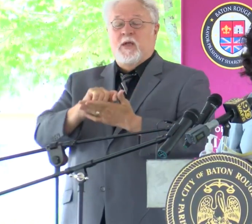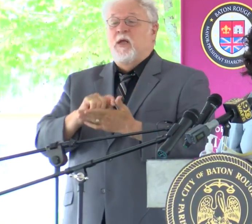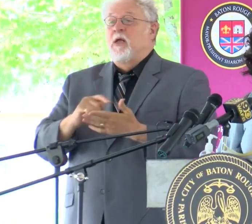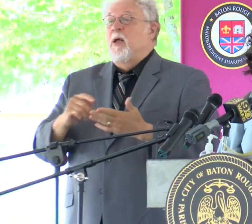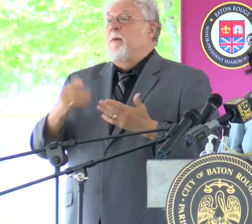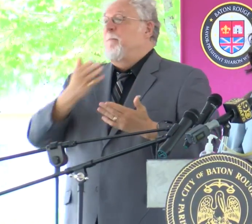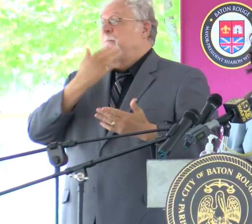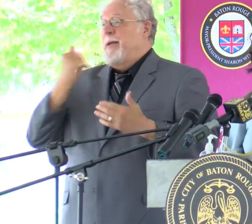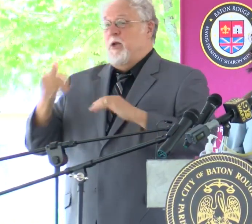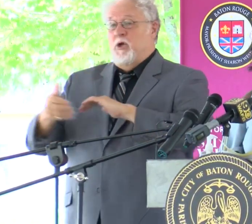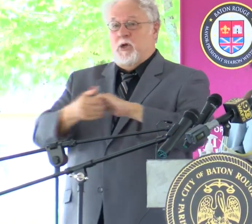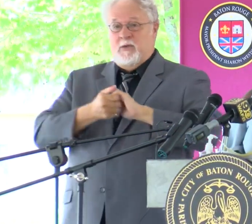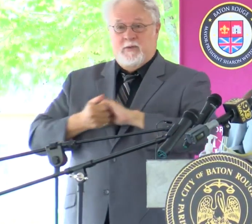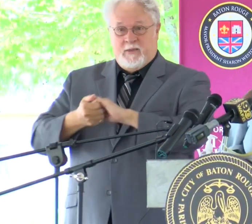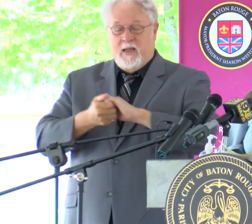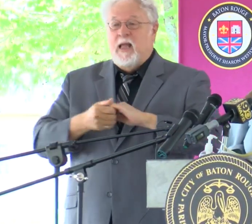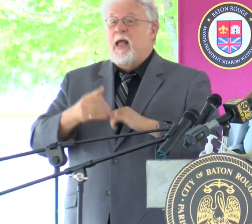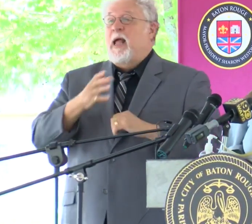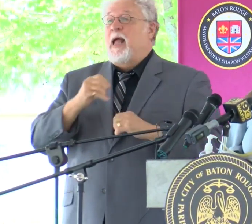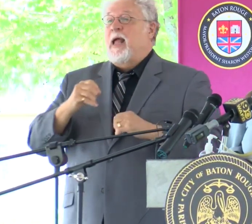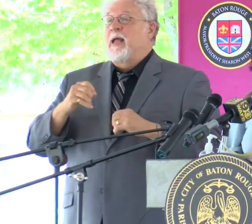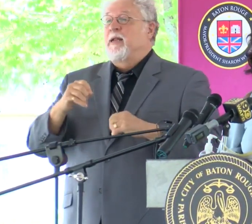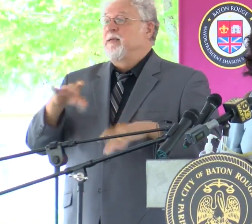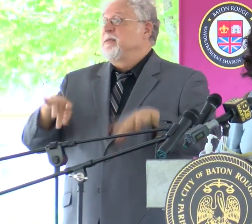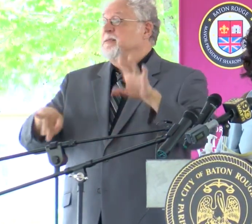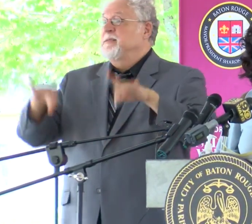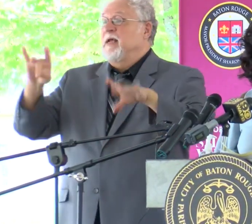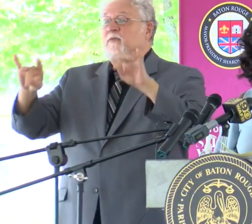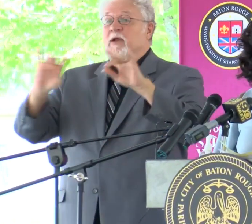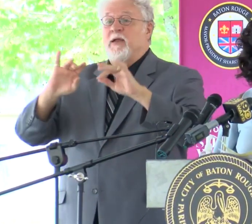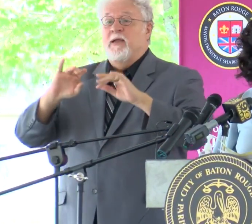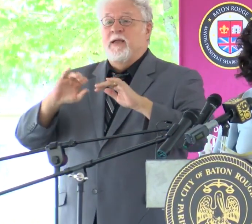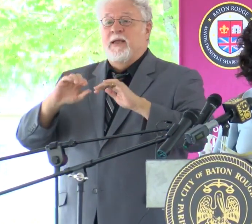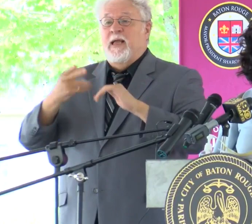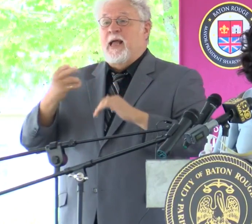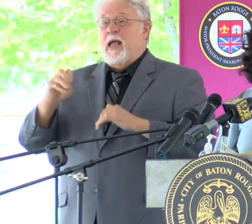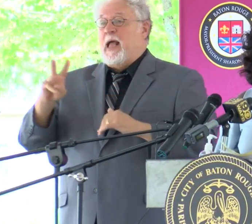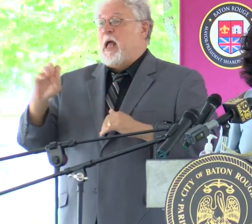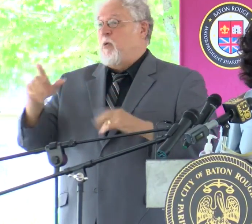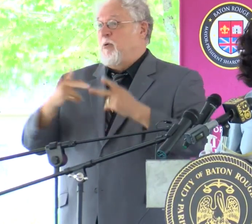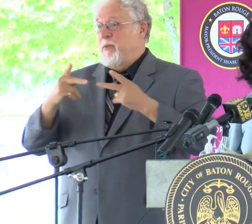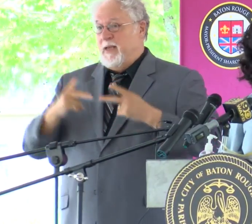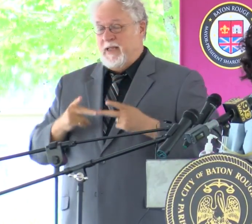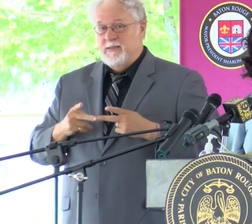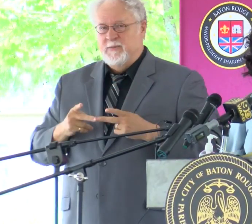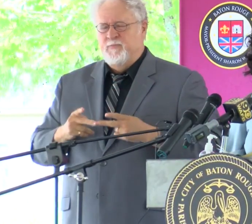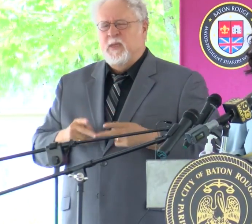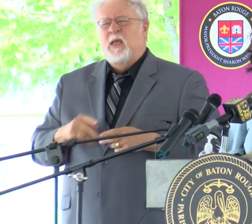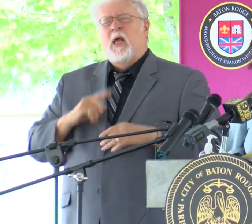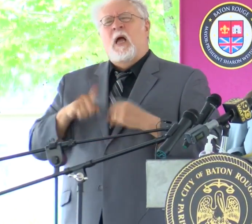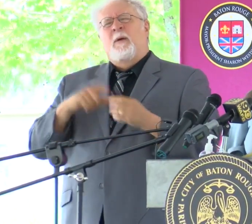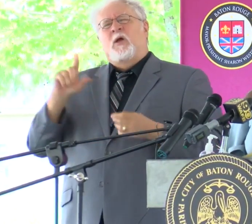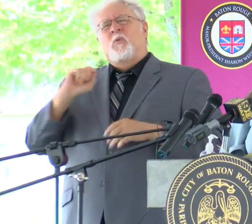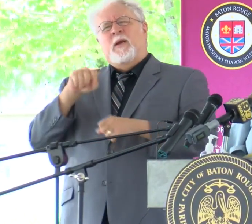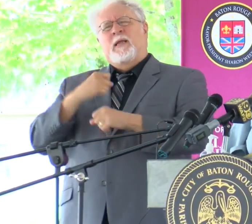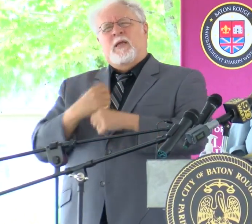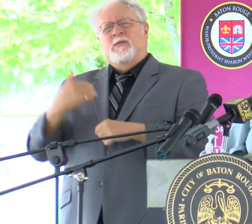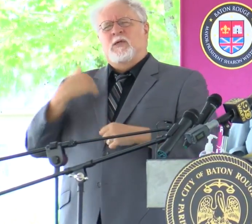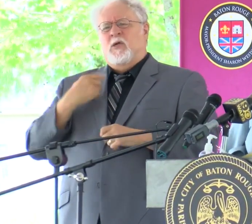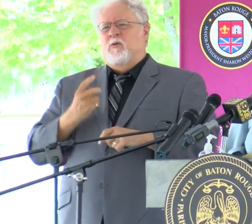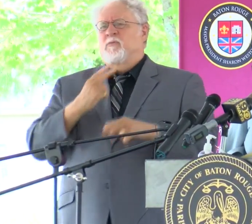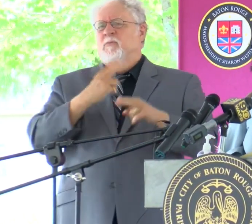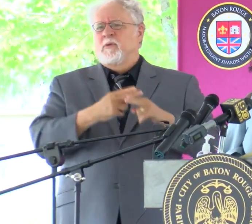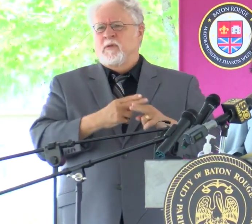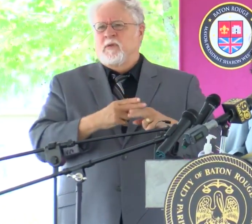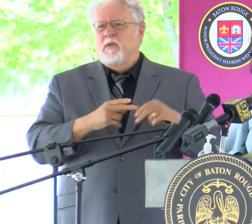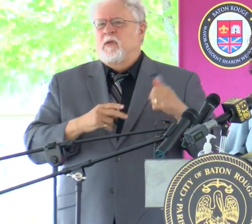collaborations and discovery in Howell Place. About 20 years ago, I was diagnosed with